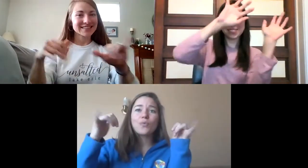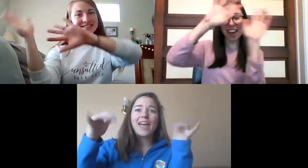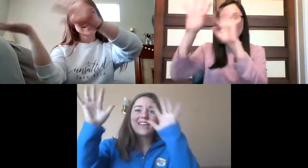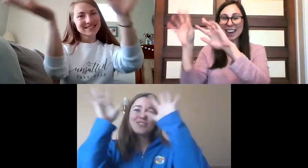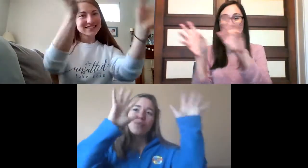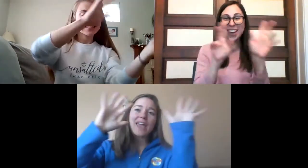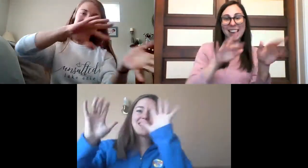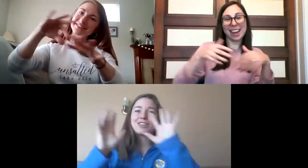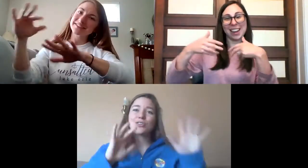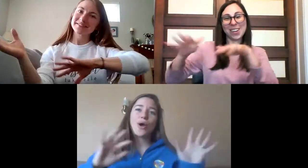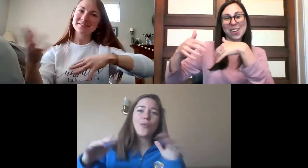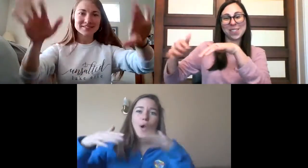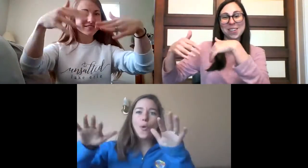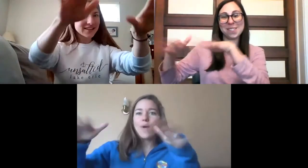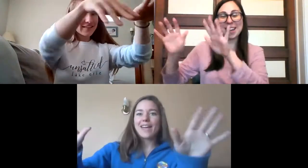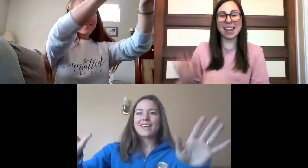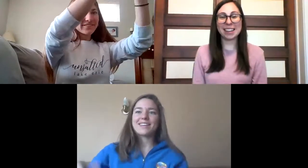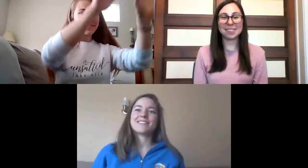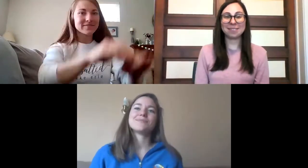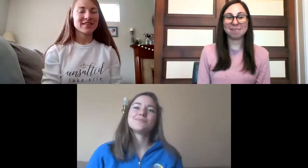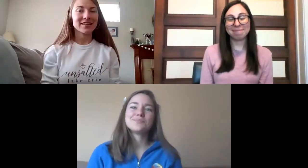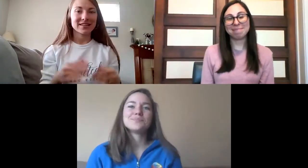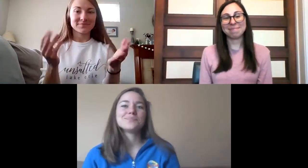rain rain go away